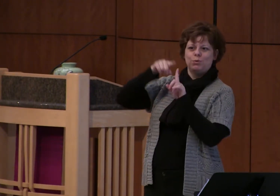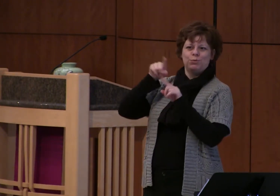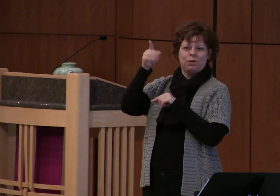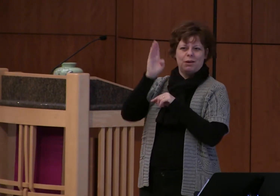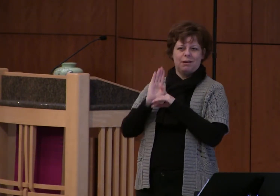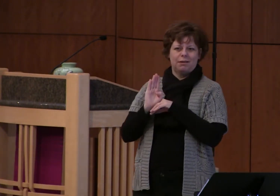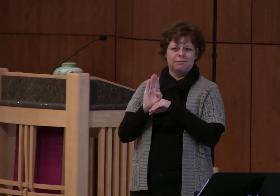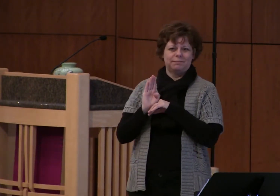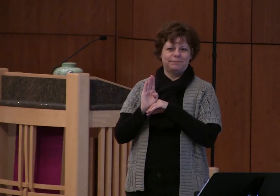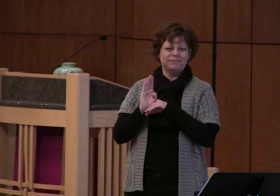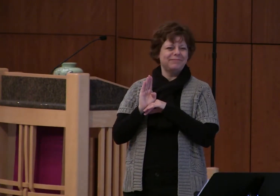love is messy